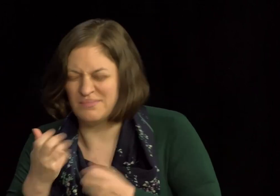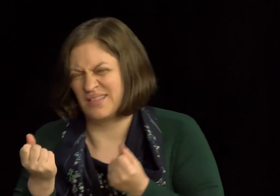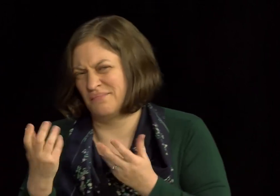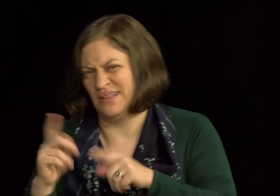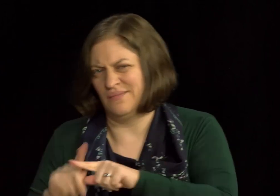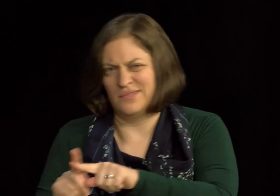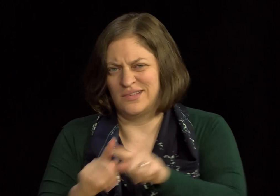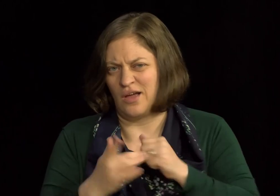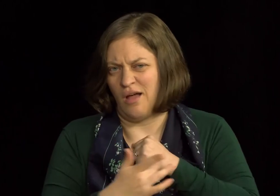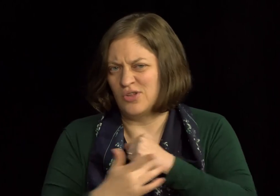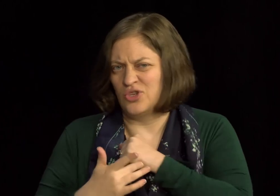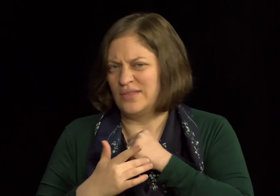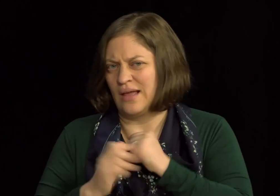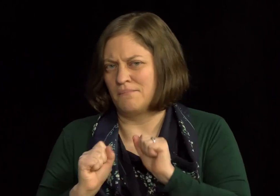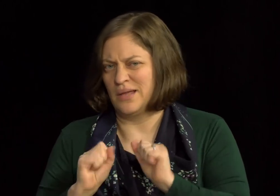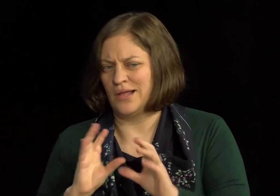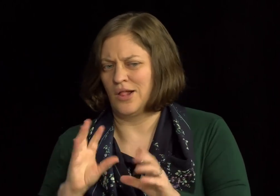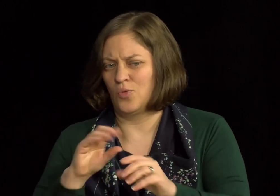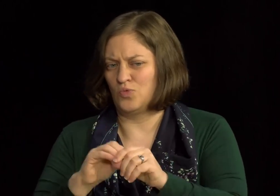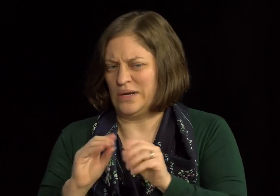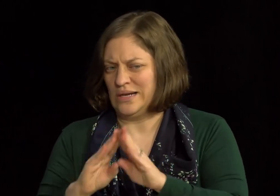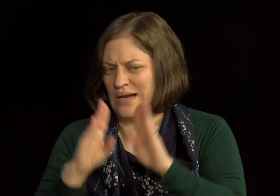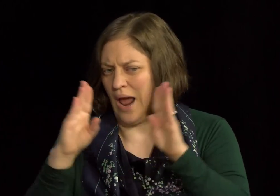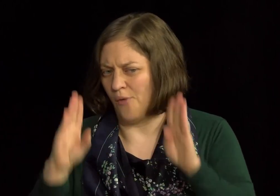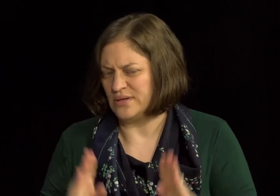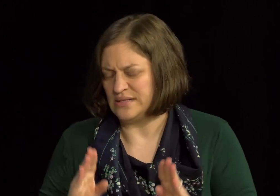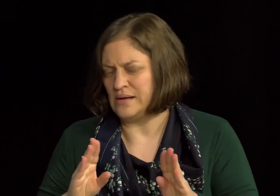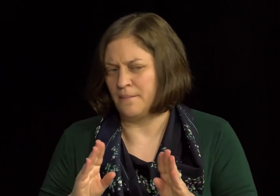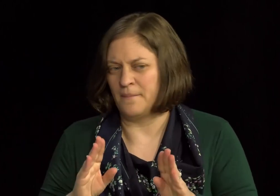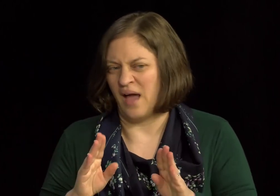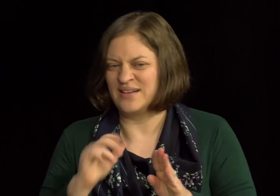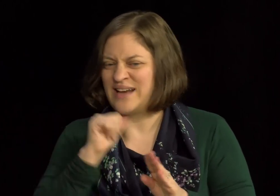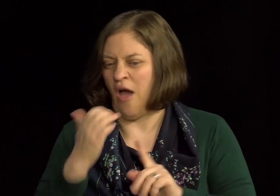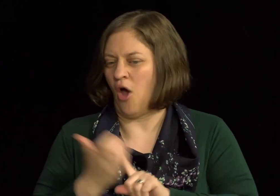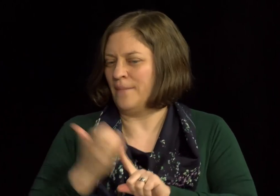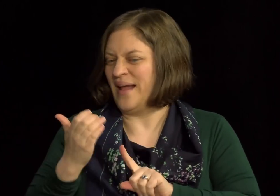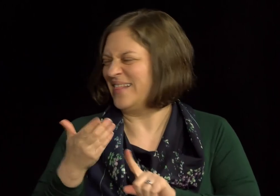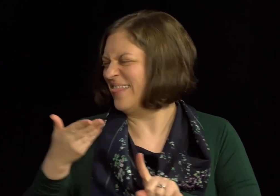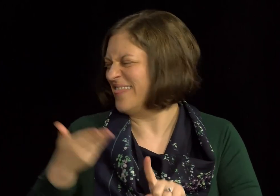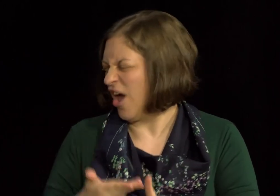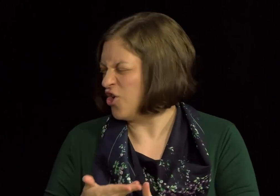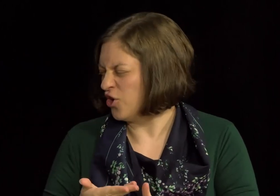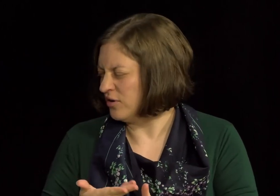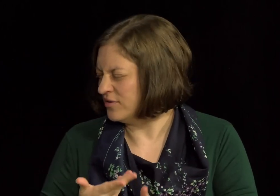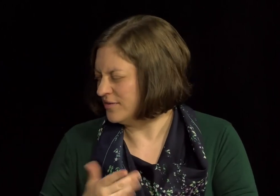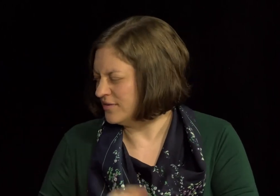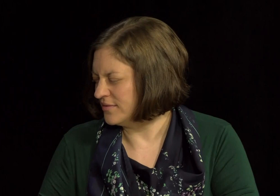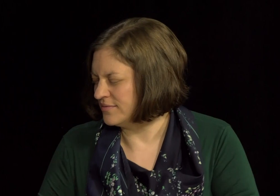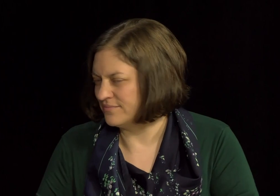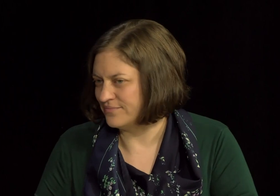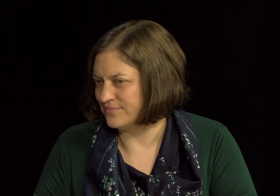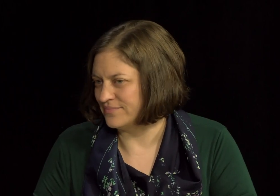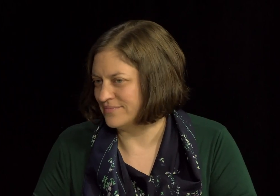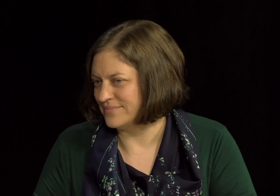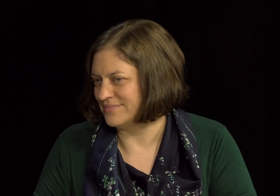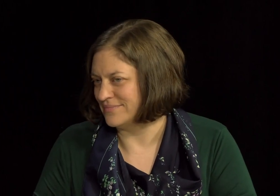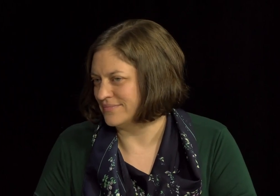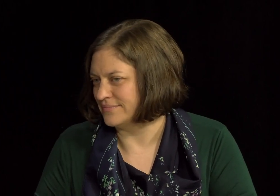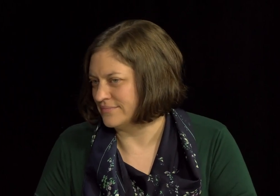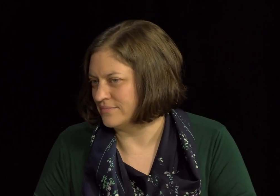some kind to let them know when their phone's ringing. So, all kinds of technology that people need to have in terms of their home when they're choosing a place to live,